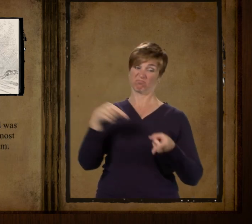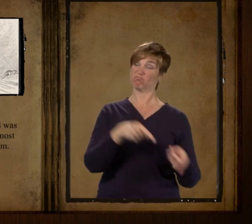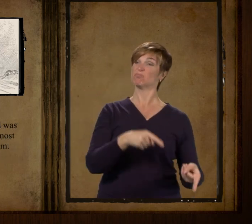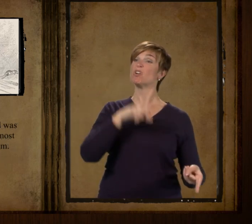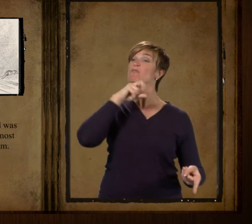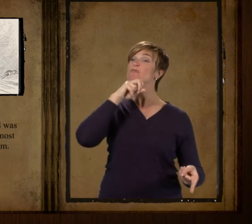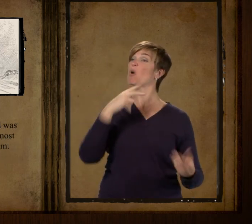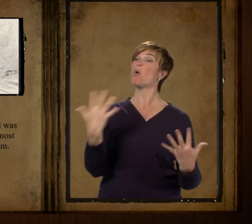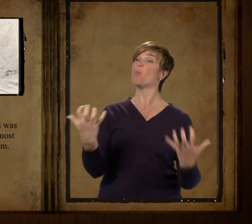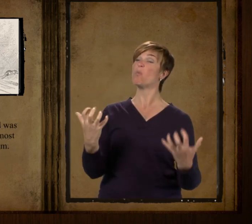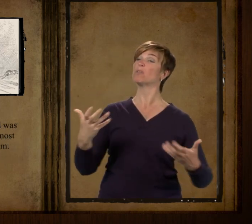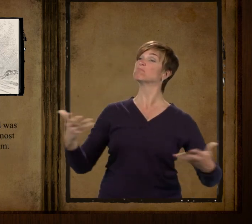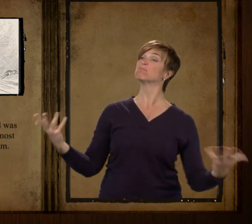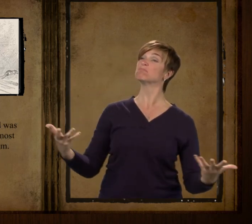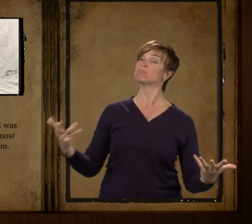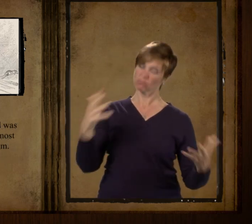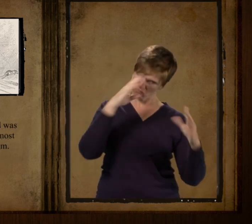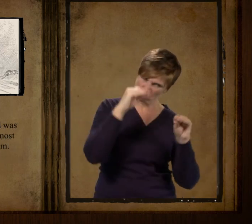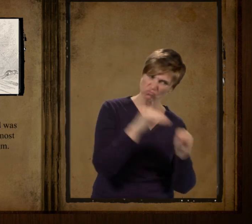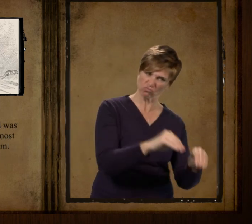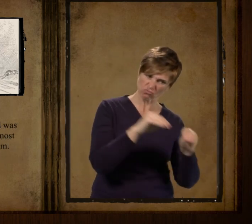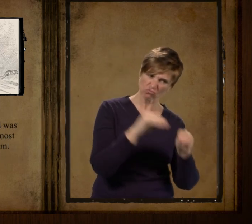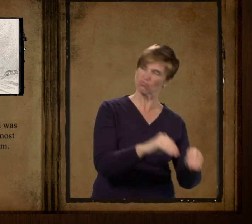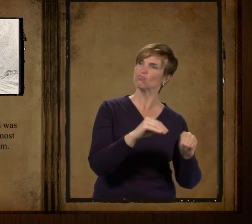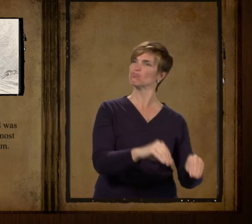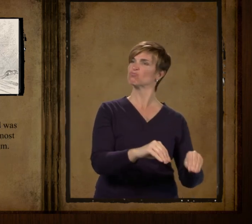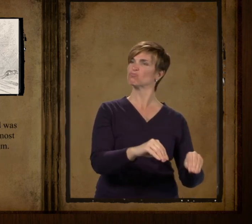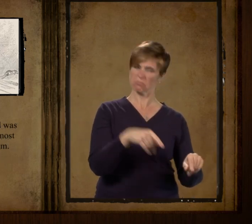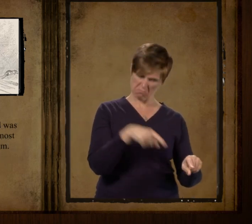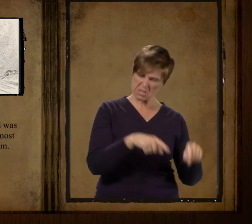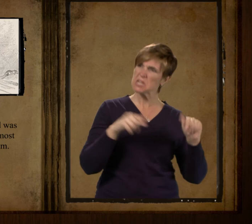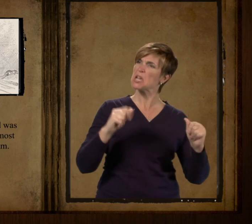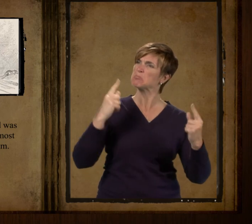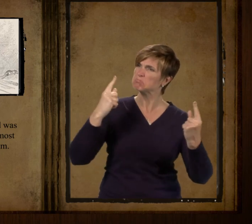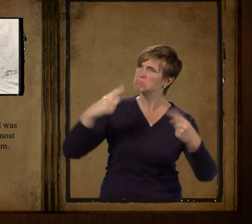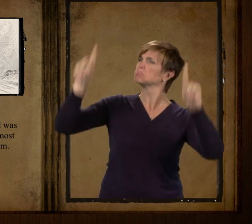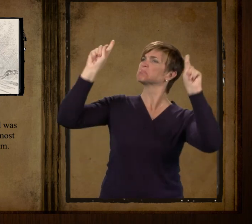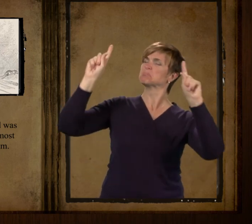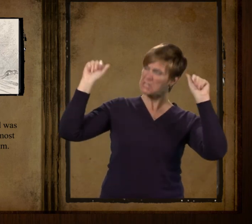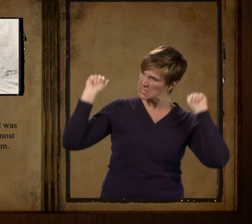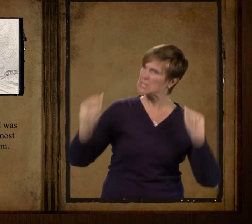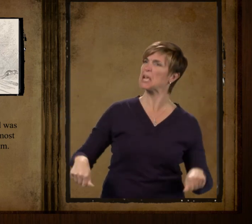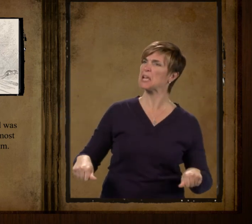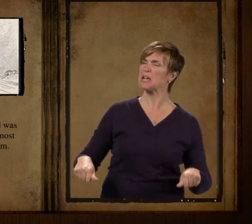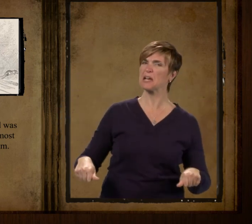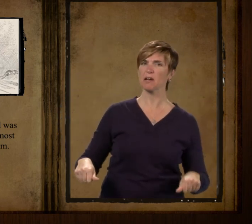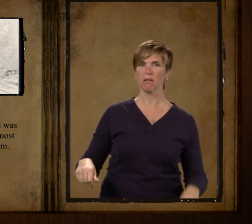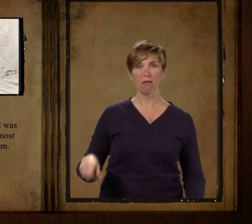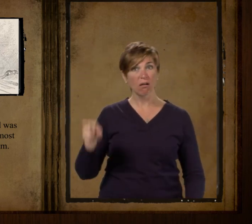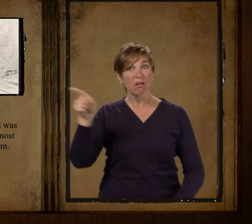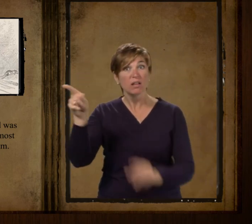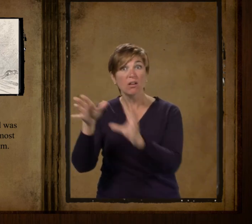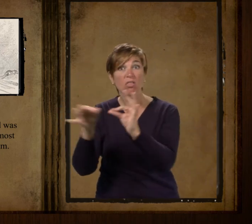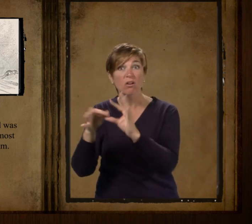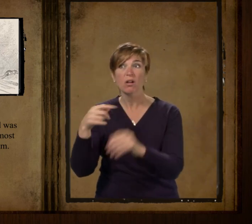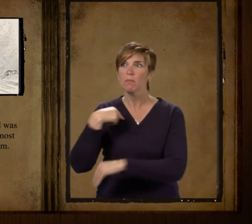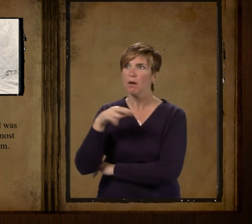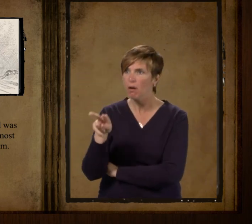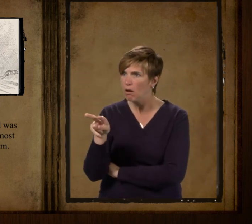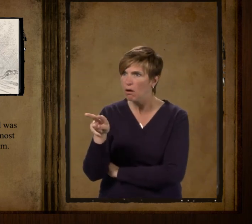smiley said all the frog wanted was education and he could do most anything and I